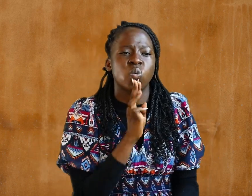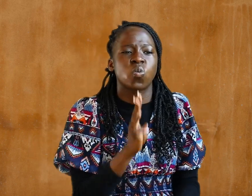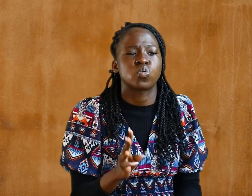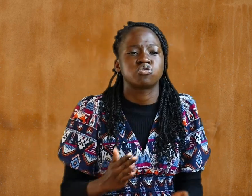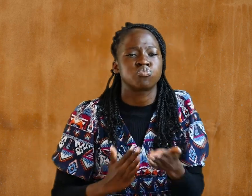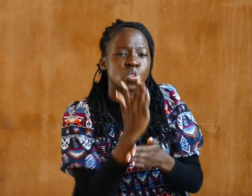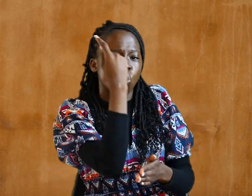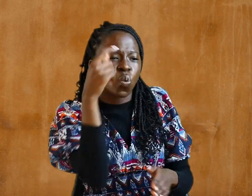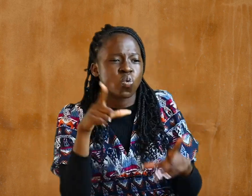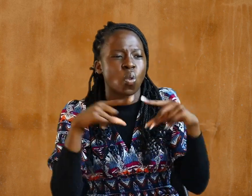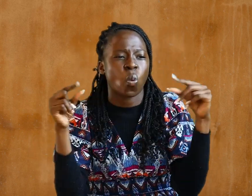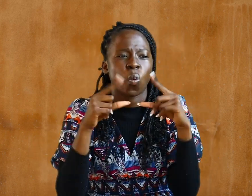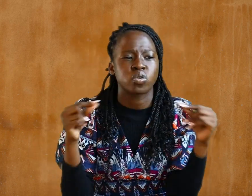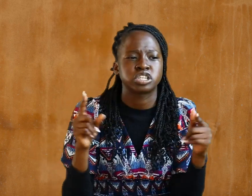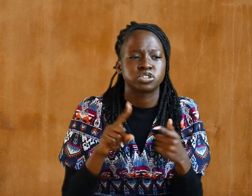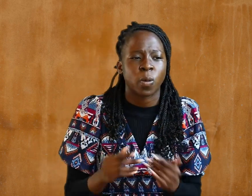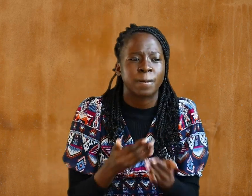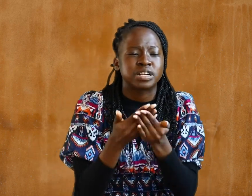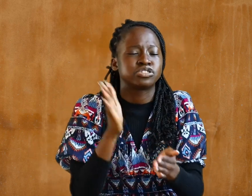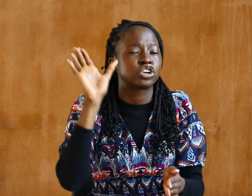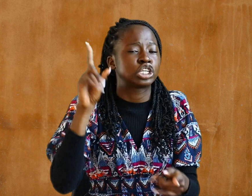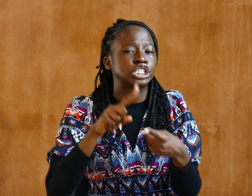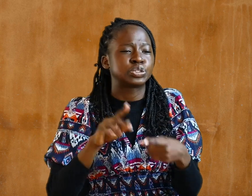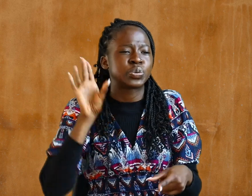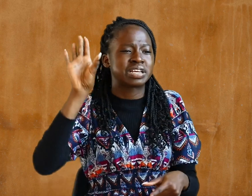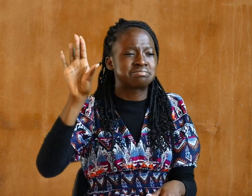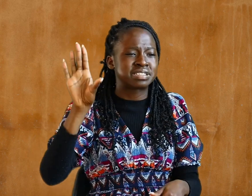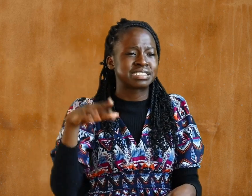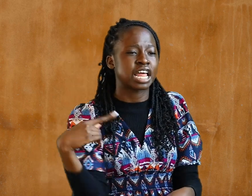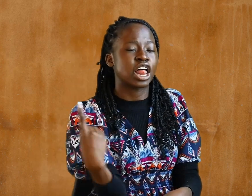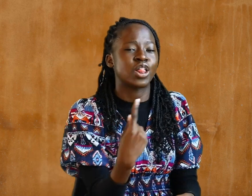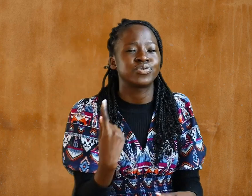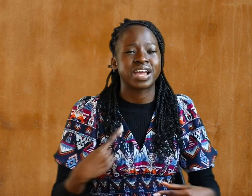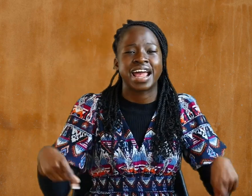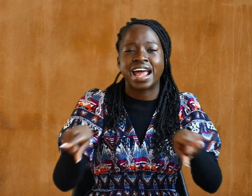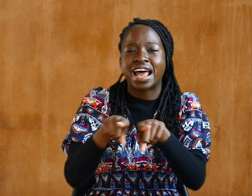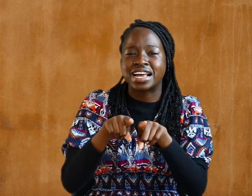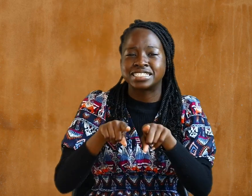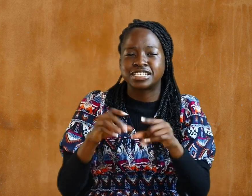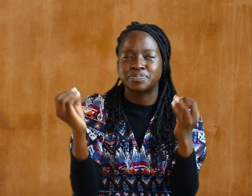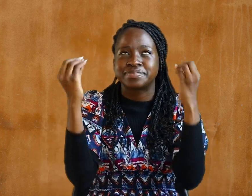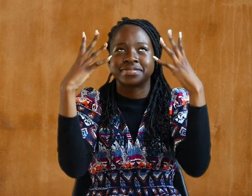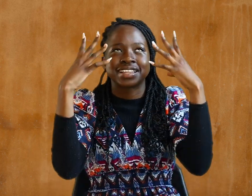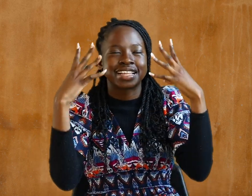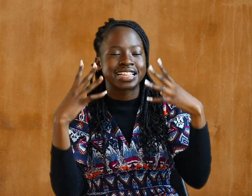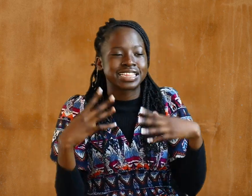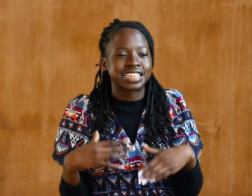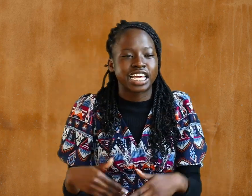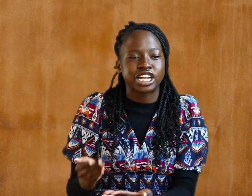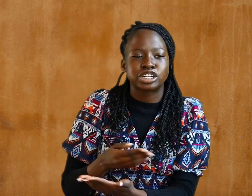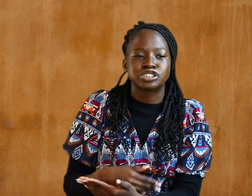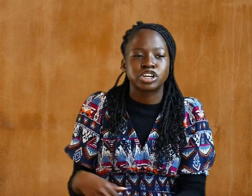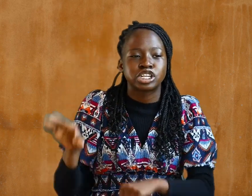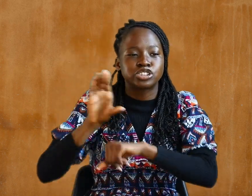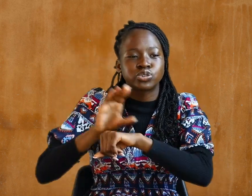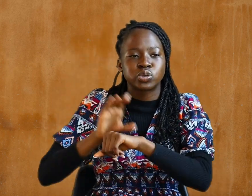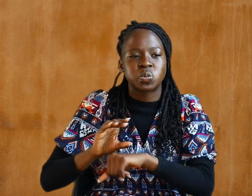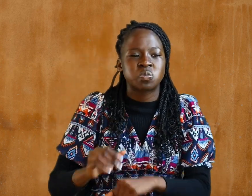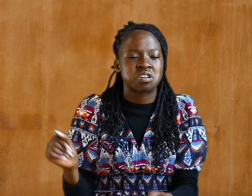to present her to himself as a radiant church without stain or wrinkle or